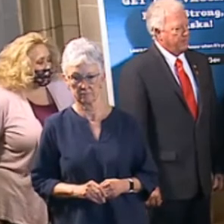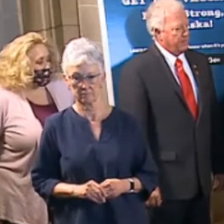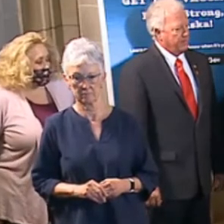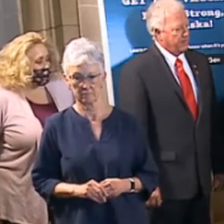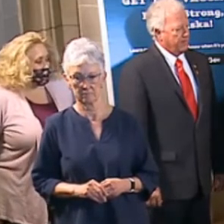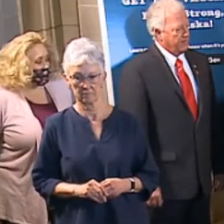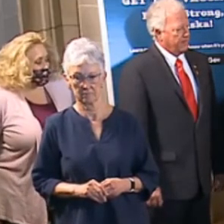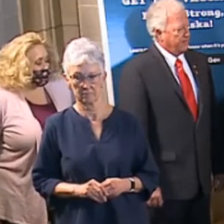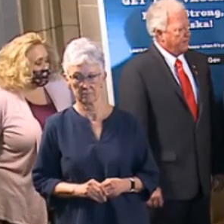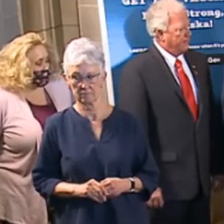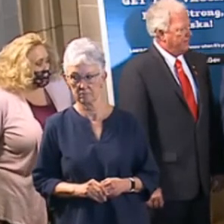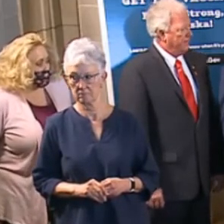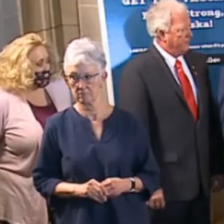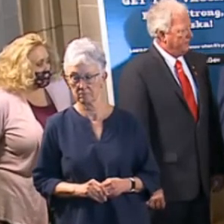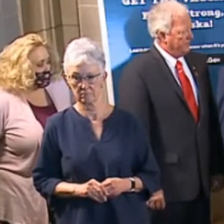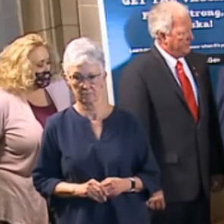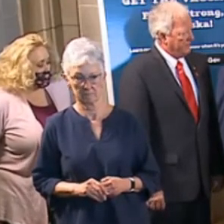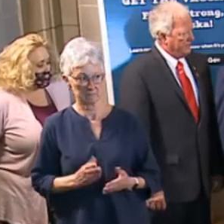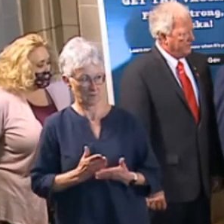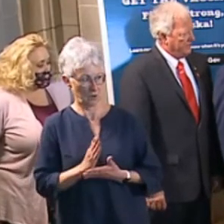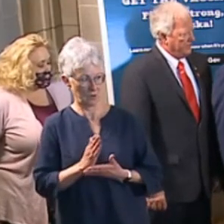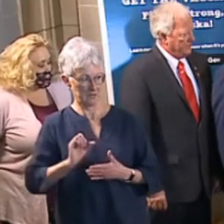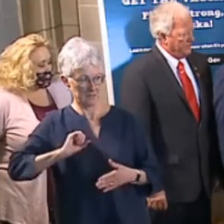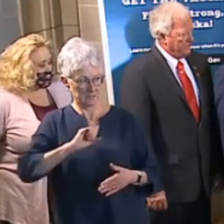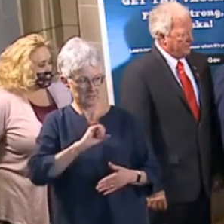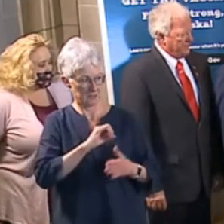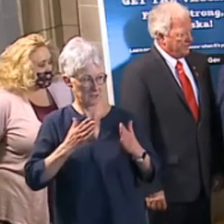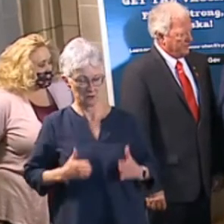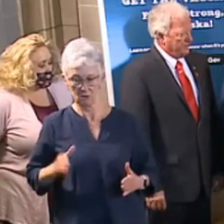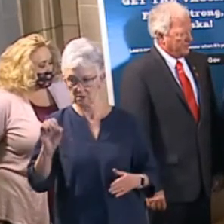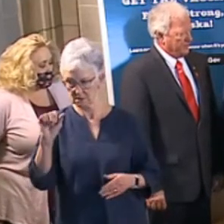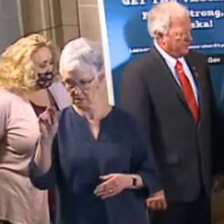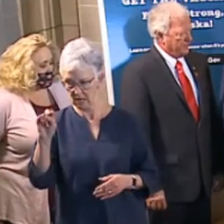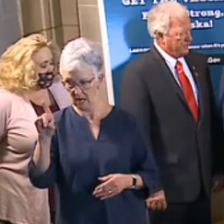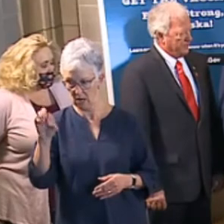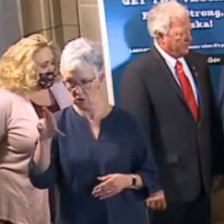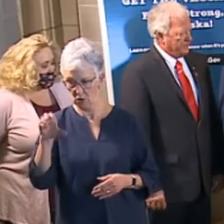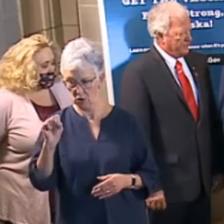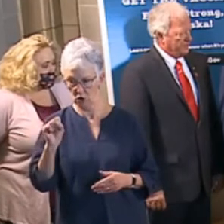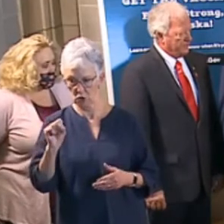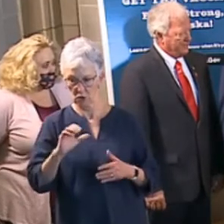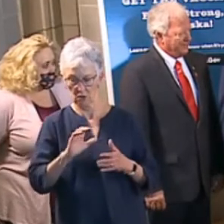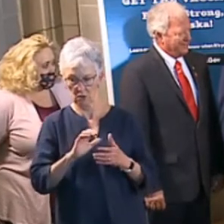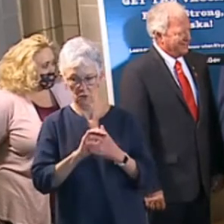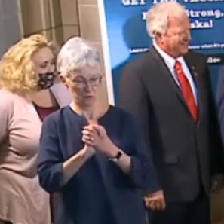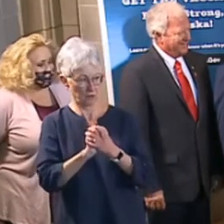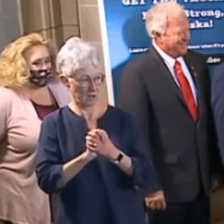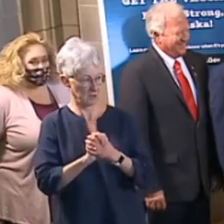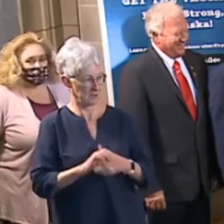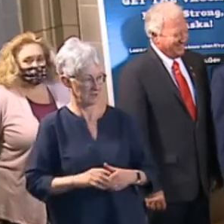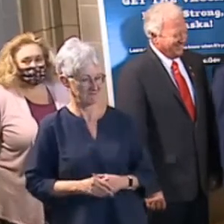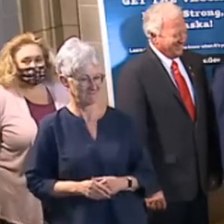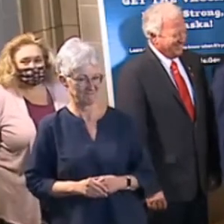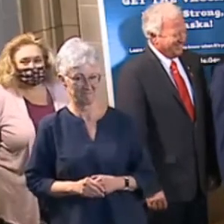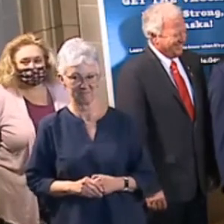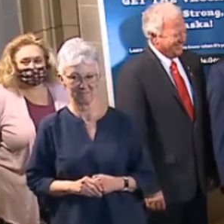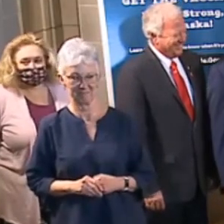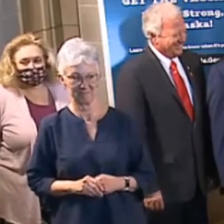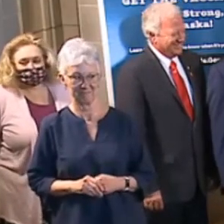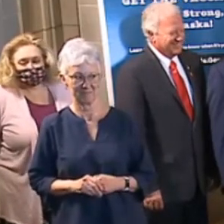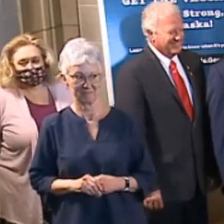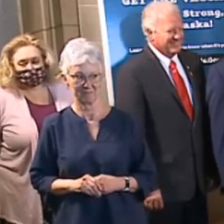All right. Senator Sanders, congratulations. Thank you very much. That's for you. Photos. All right, great. Wait.